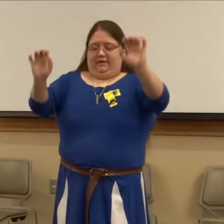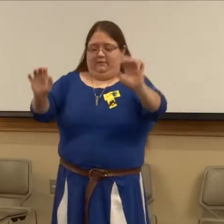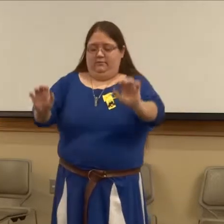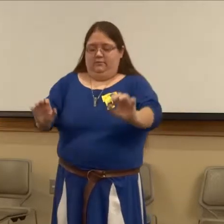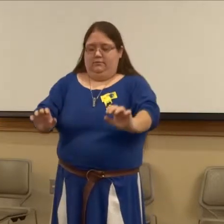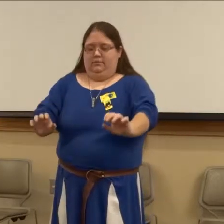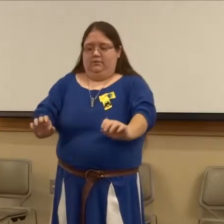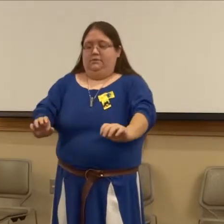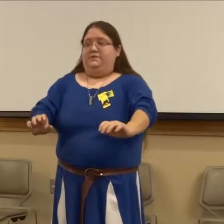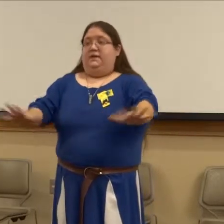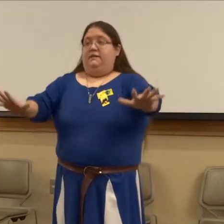Everything goes silent.